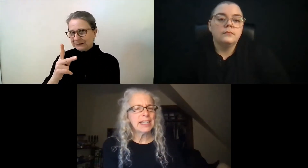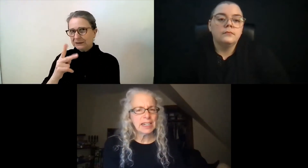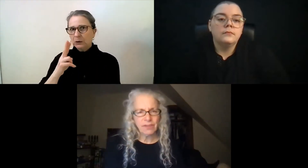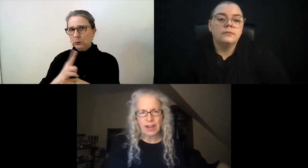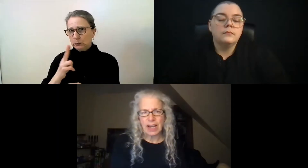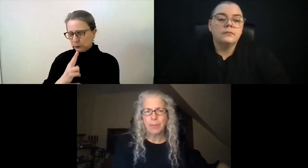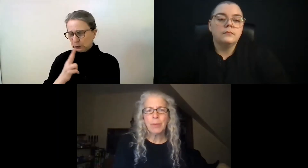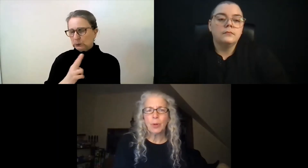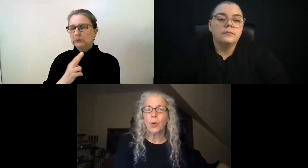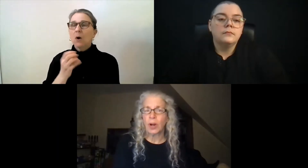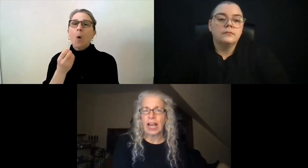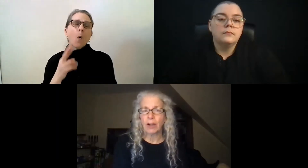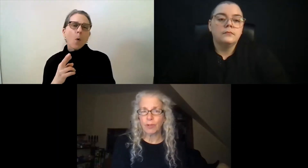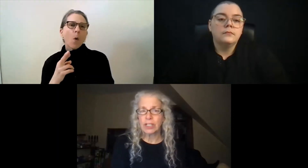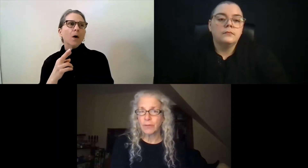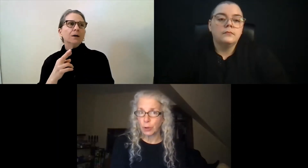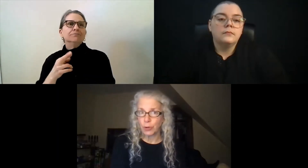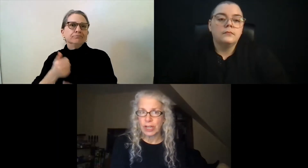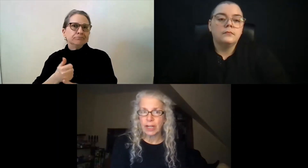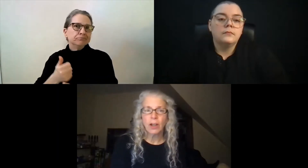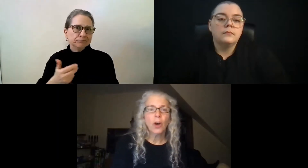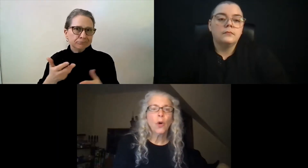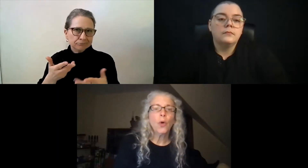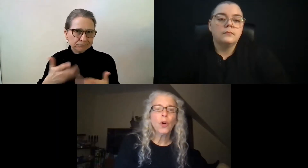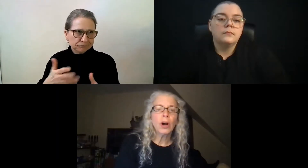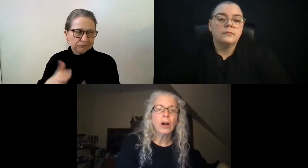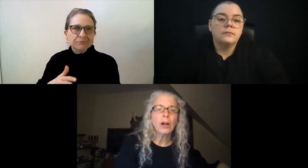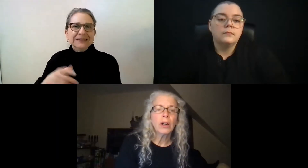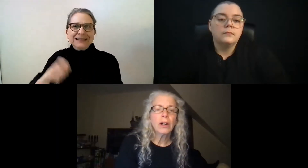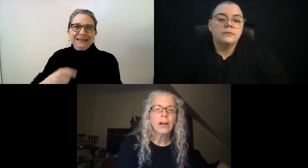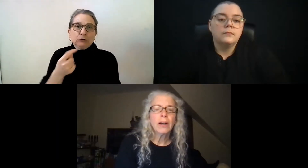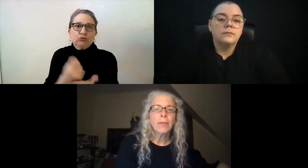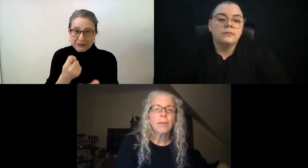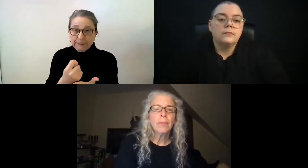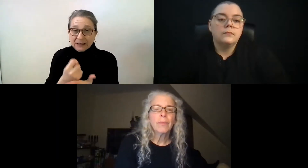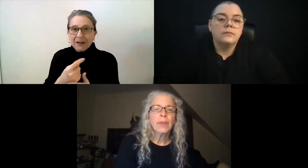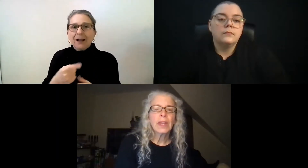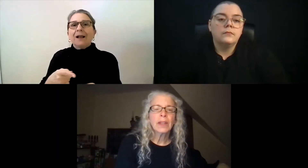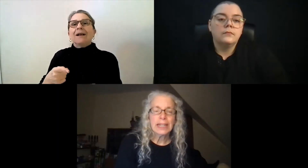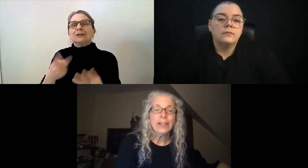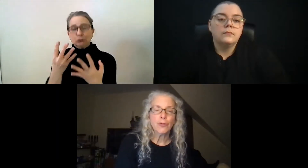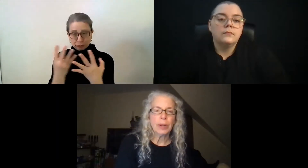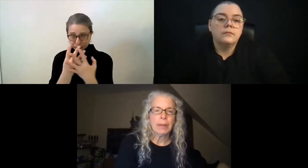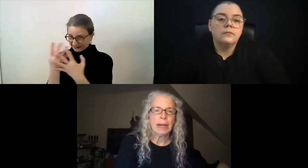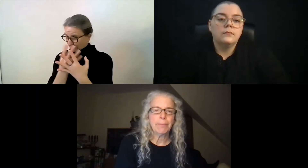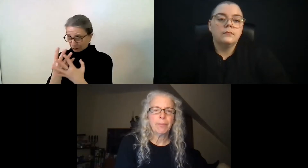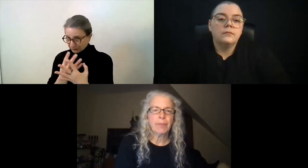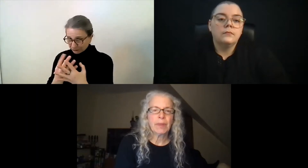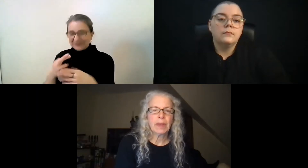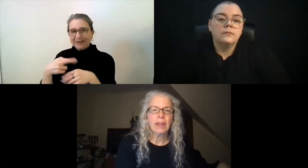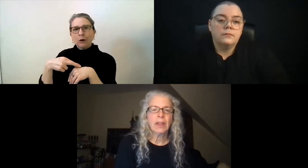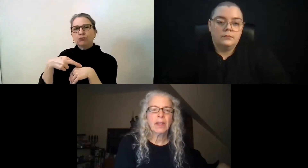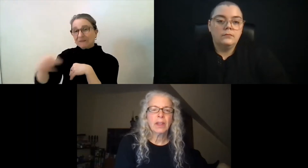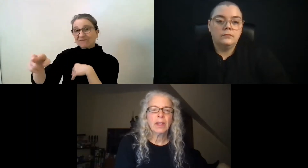identify people who are at risk of using or need treatment.